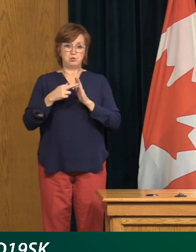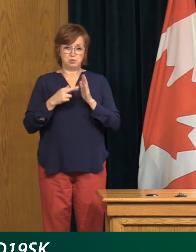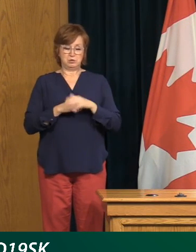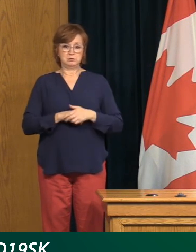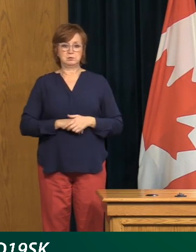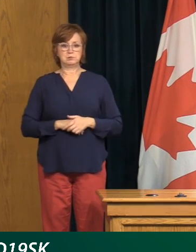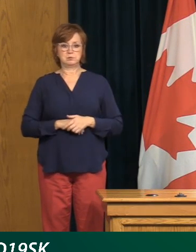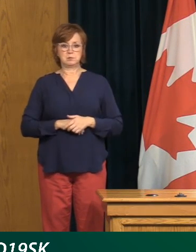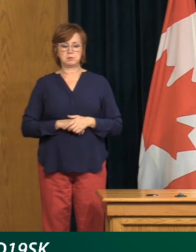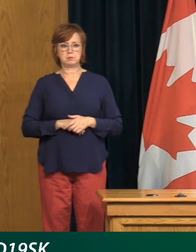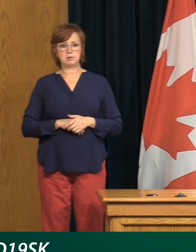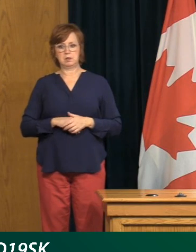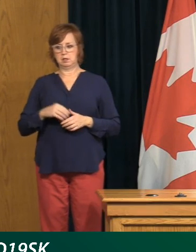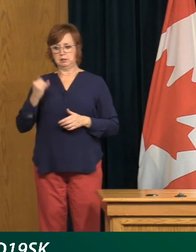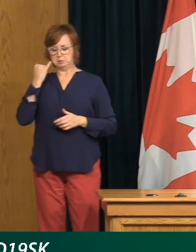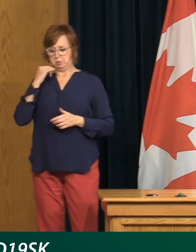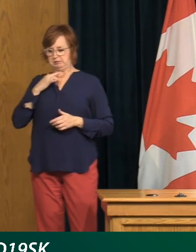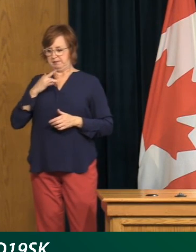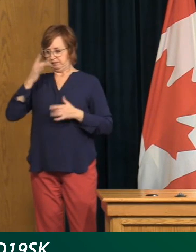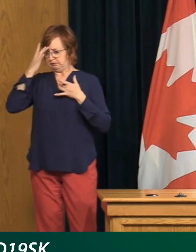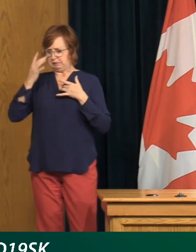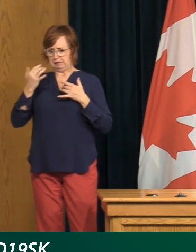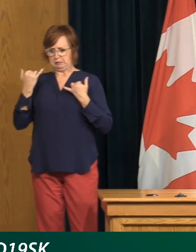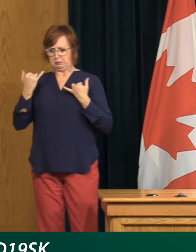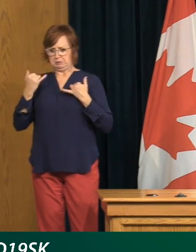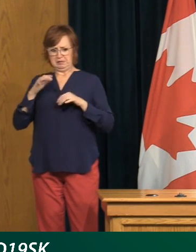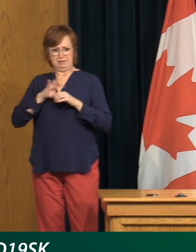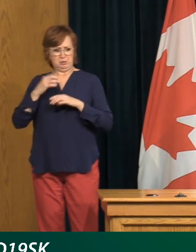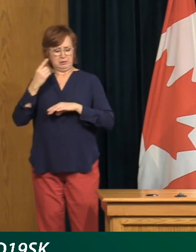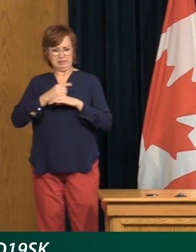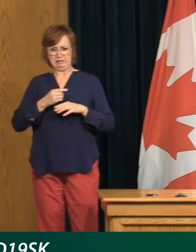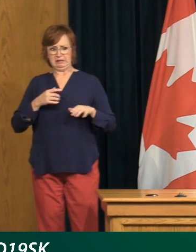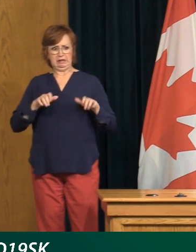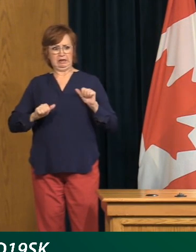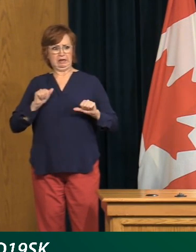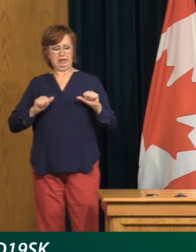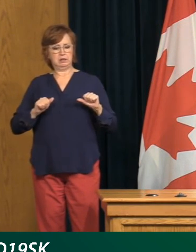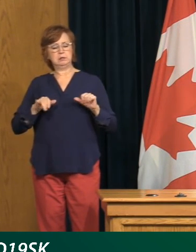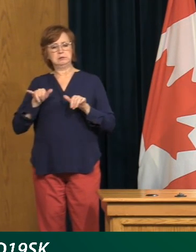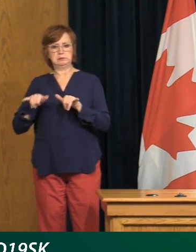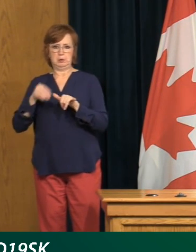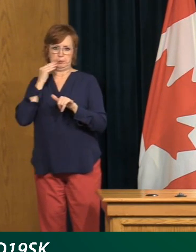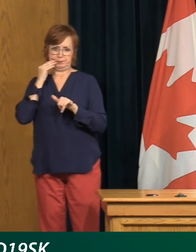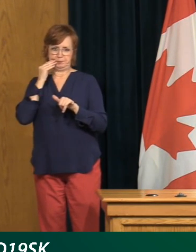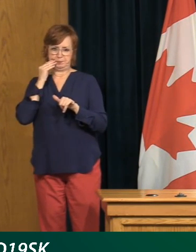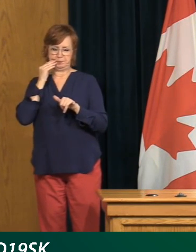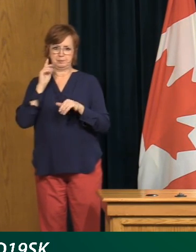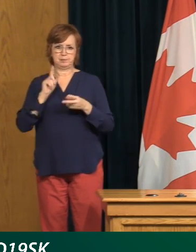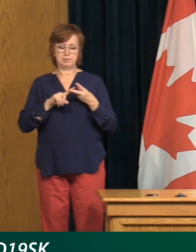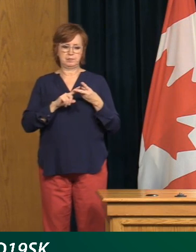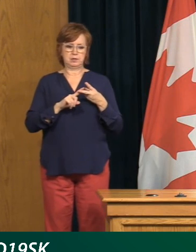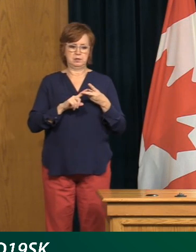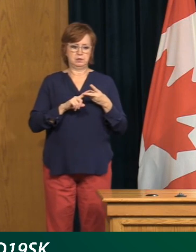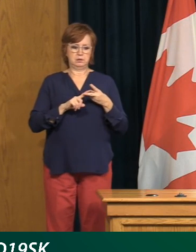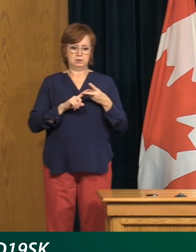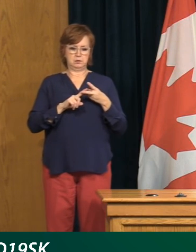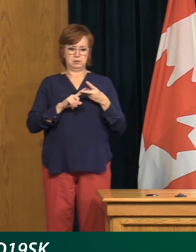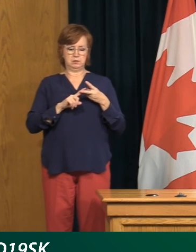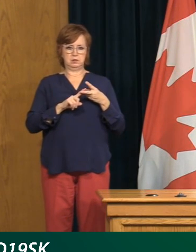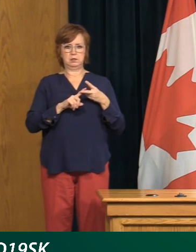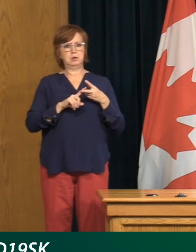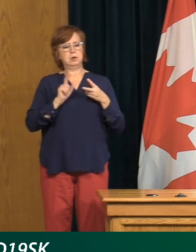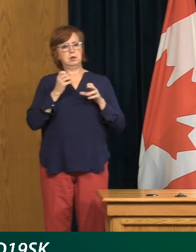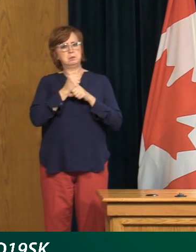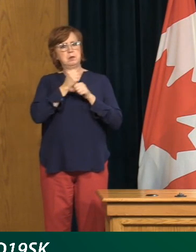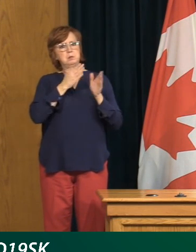not go and vote if we are unwell, and if people were unwell and were able to, they have arranged for alternate processes of polling.